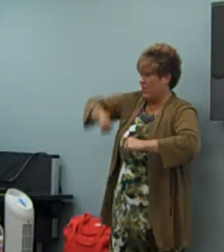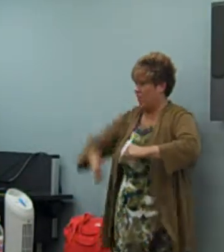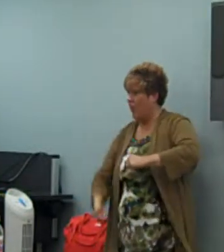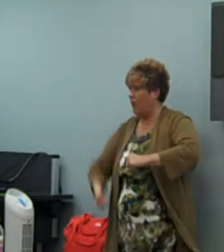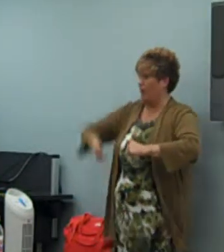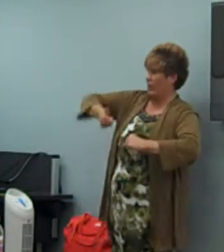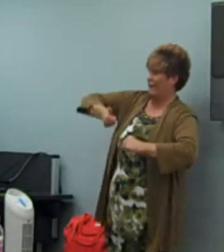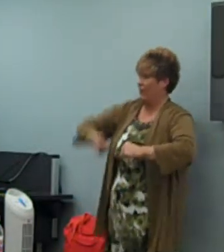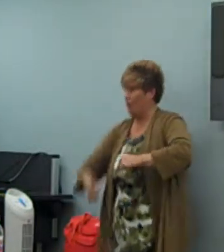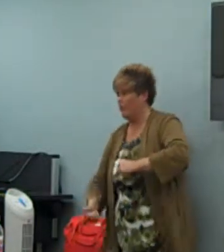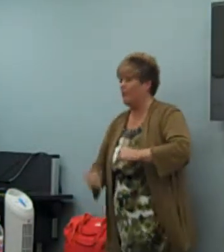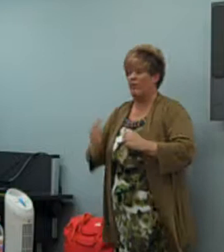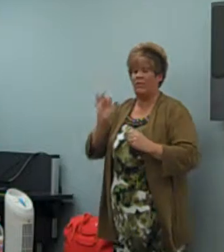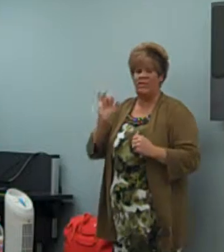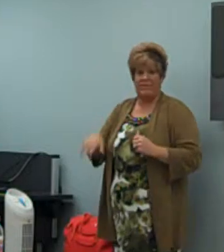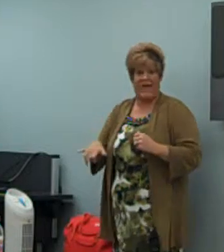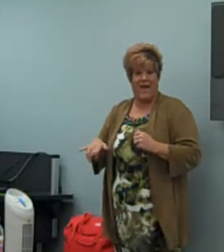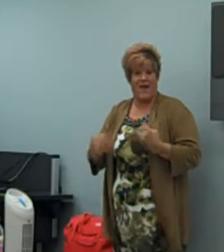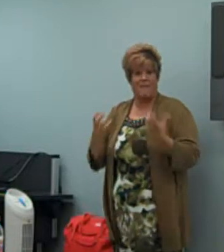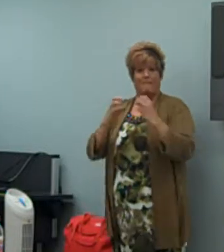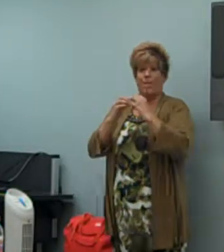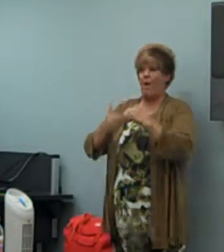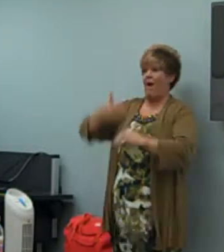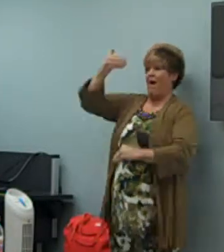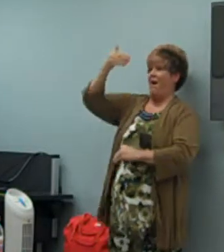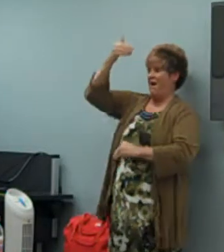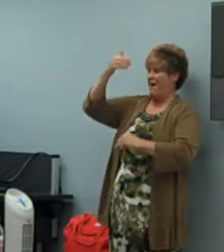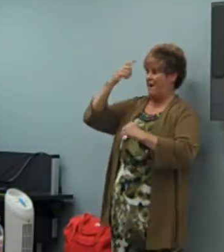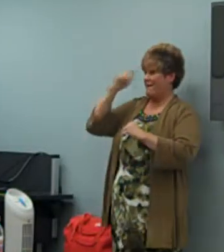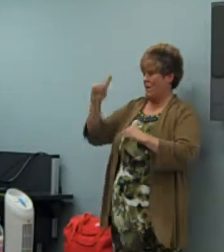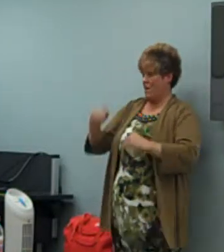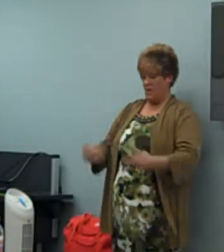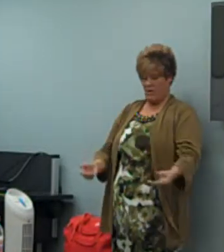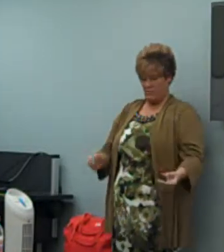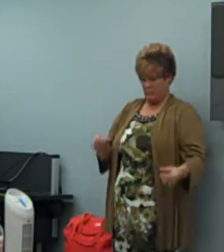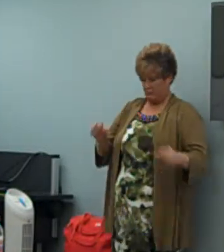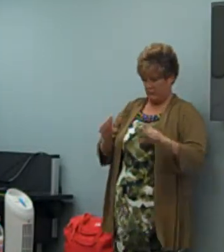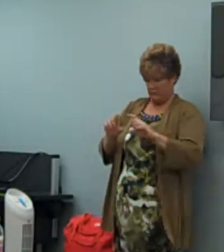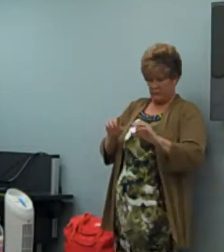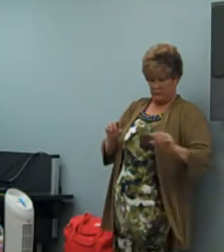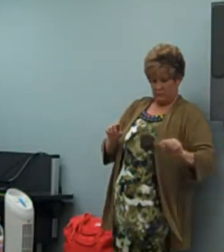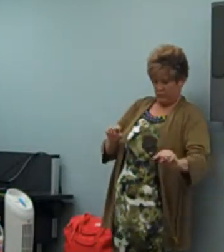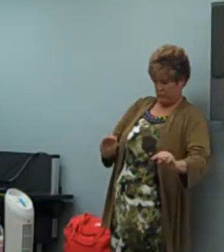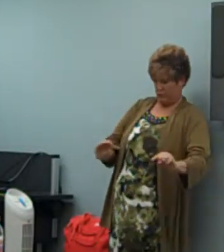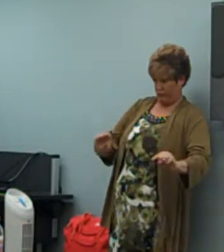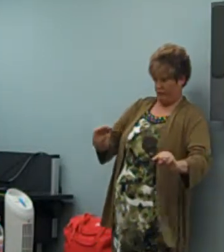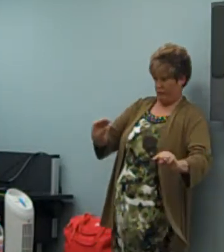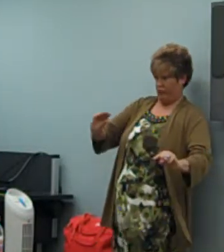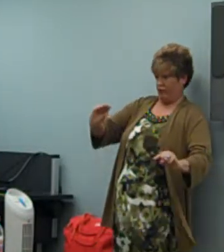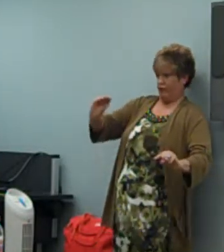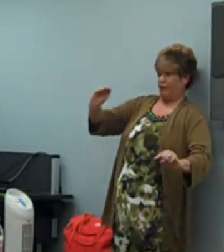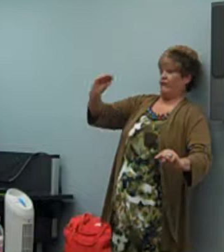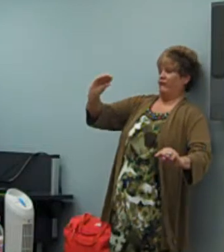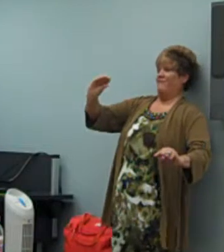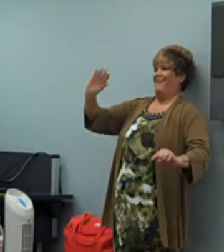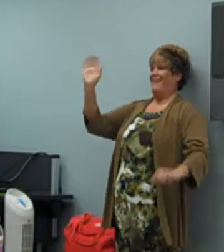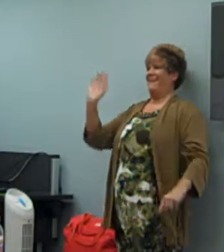up, and depending on, you know, your body type, it'll position you the proper way.